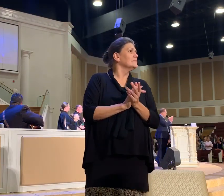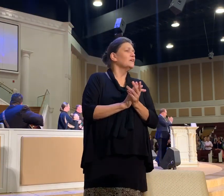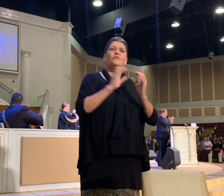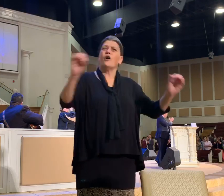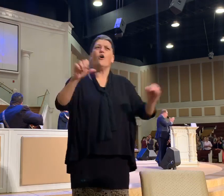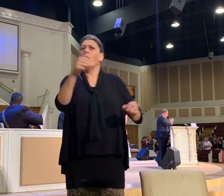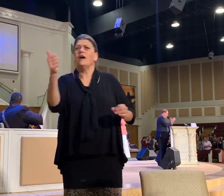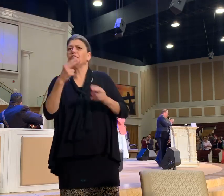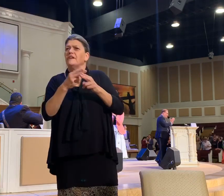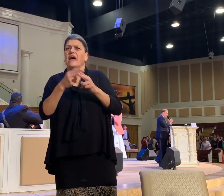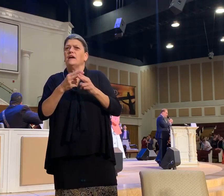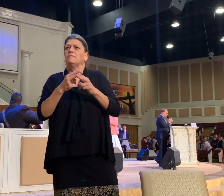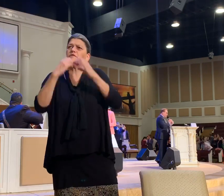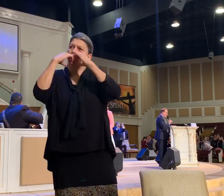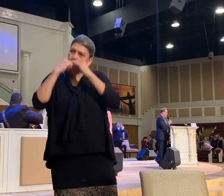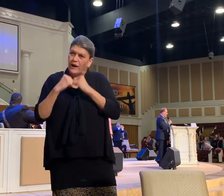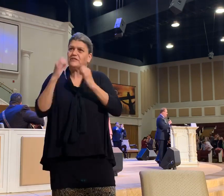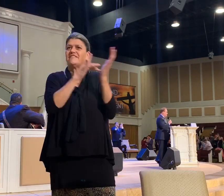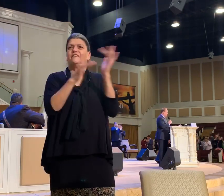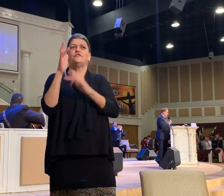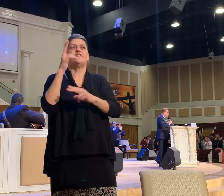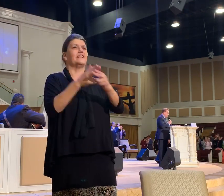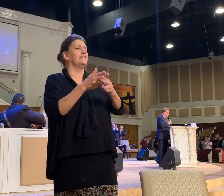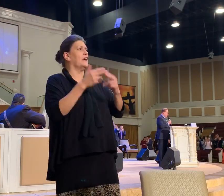Let's give the Lord a hand clap for mercy.